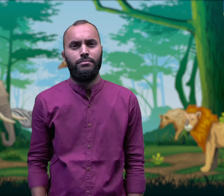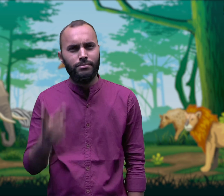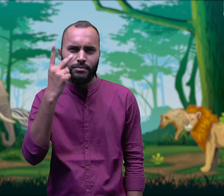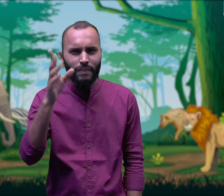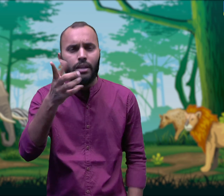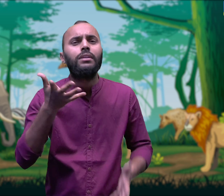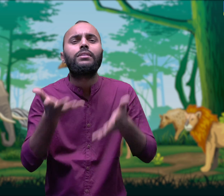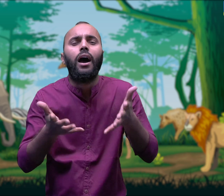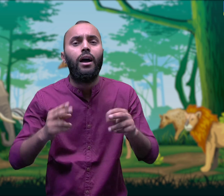Did you see that?